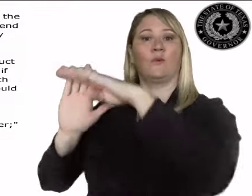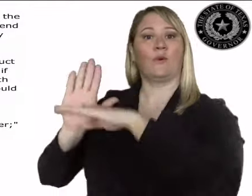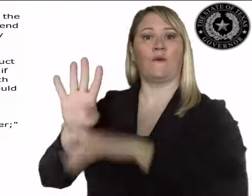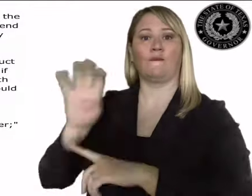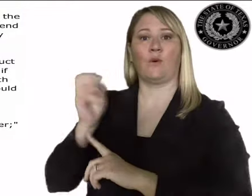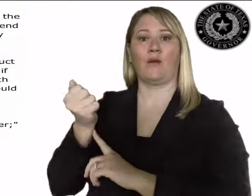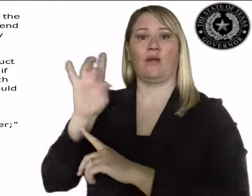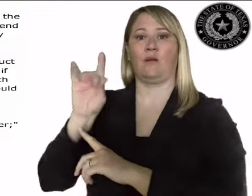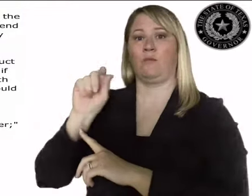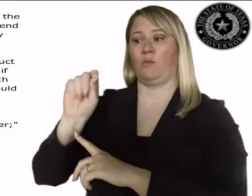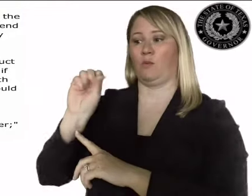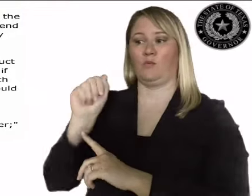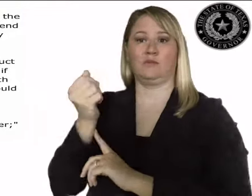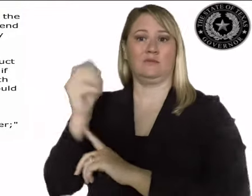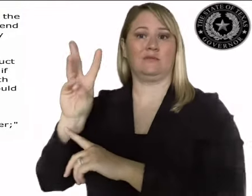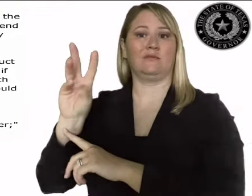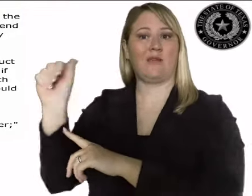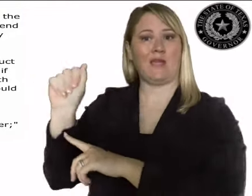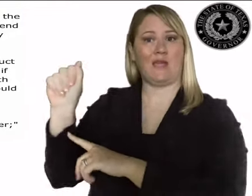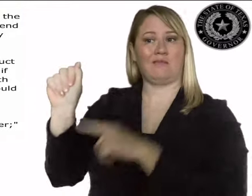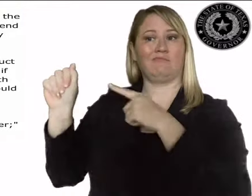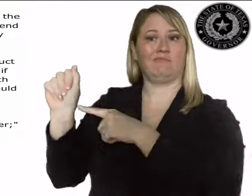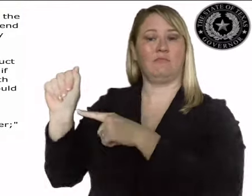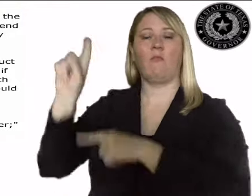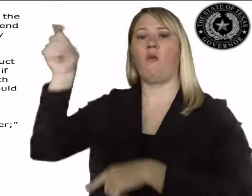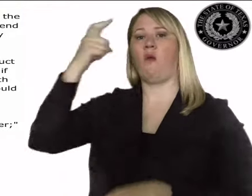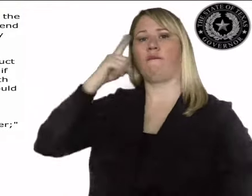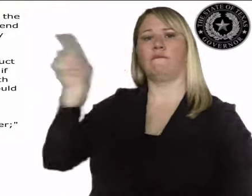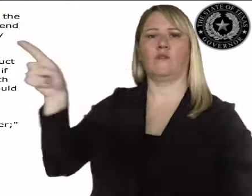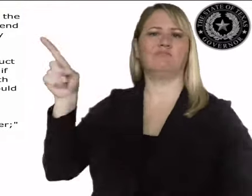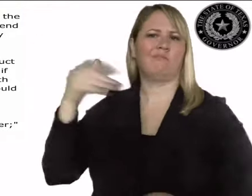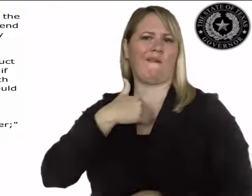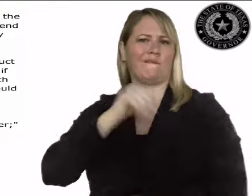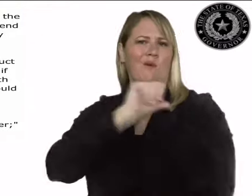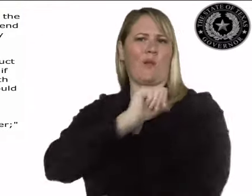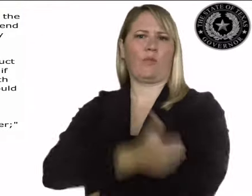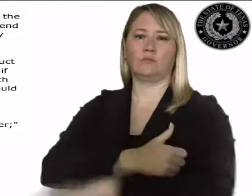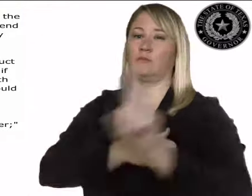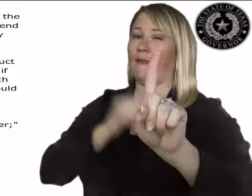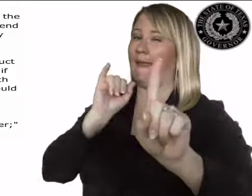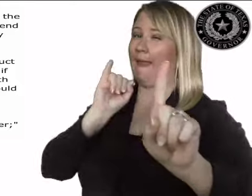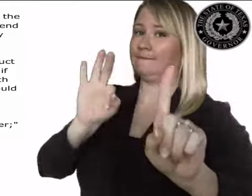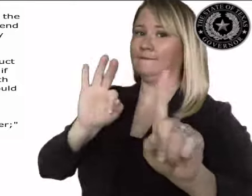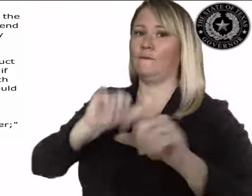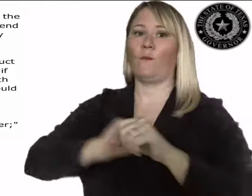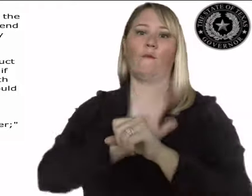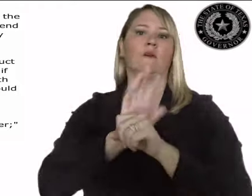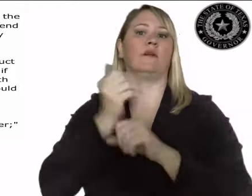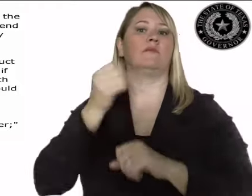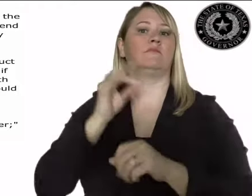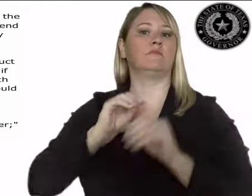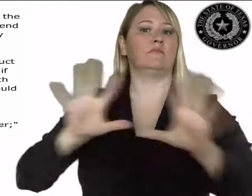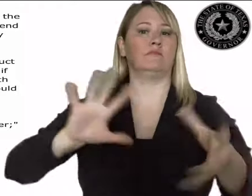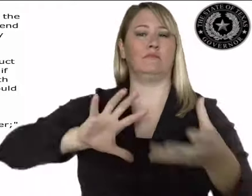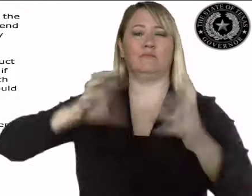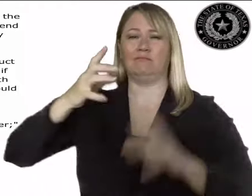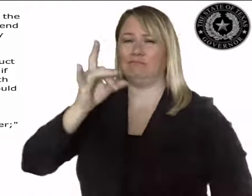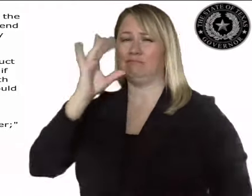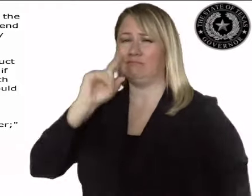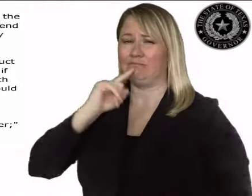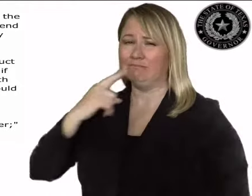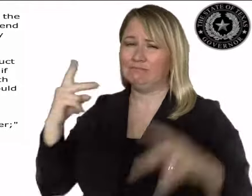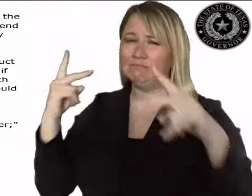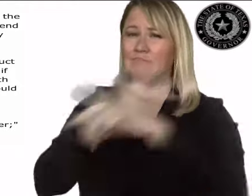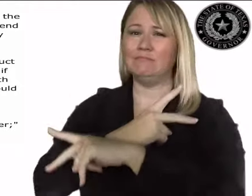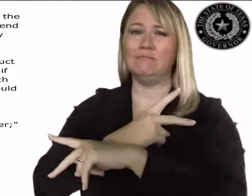Whereas, under Section 418.016 of governor may suspend the provisions of any